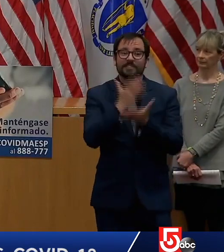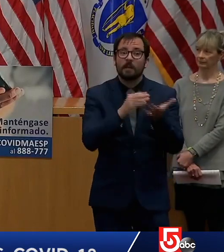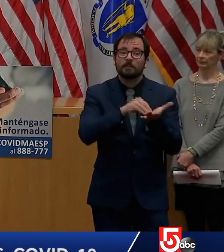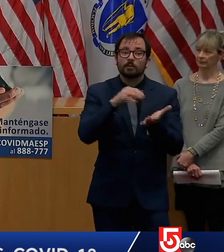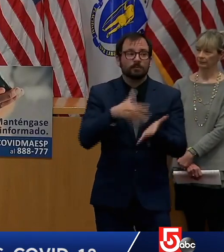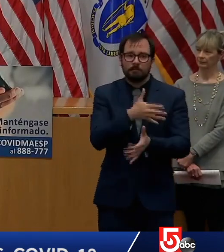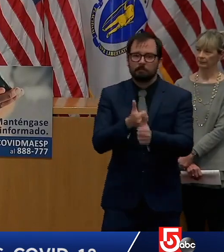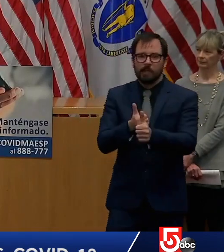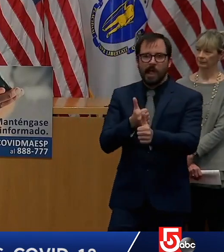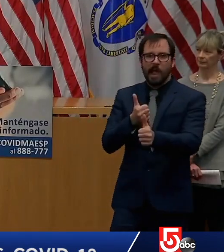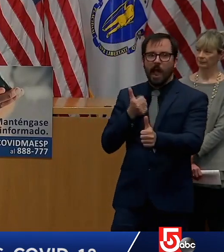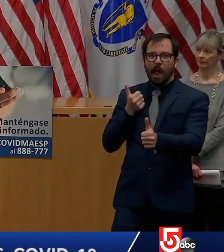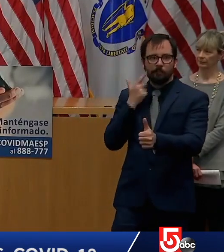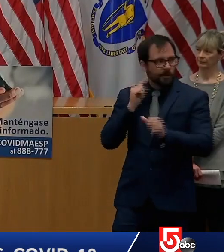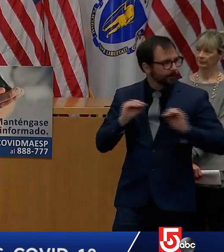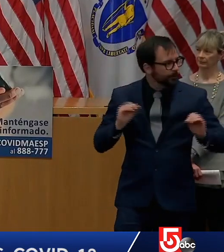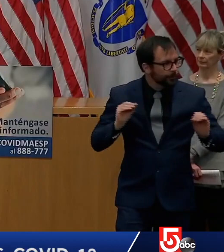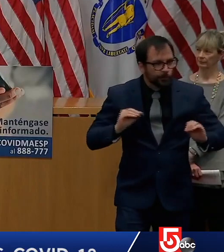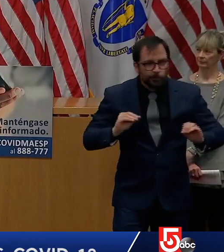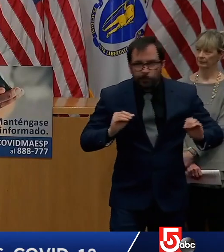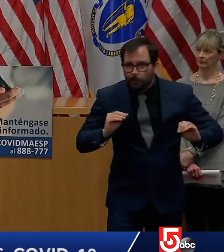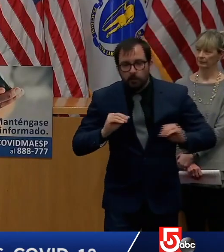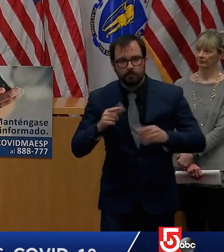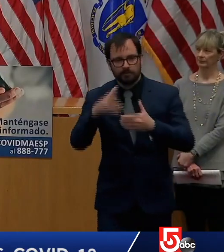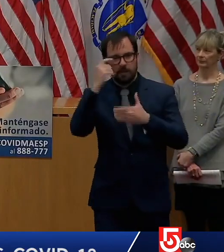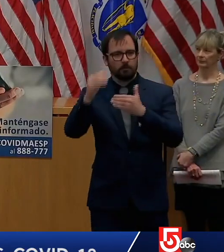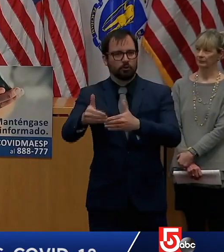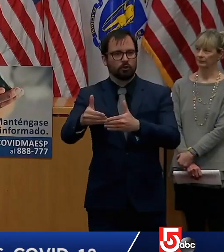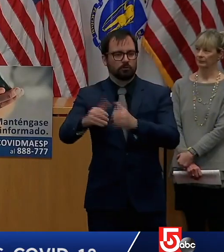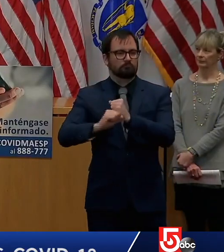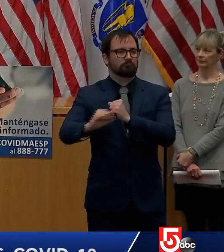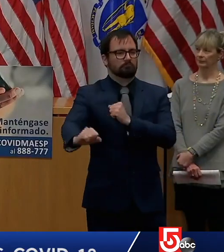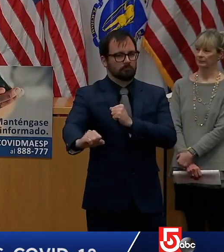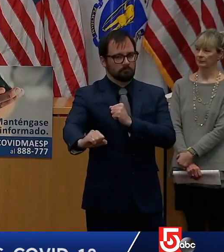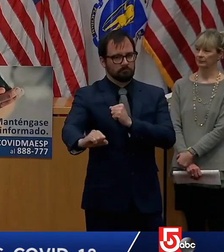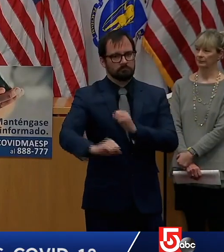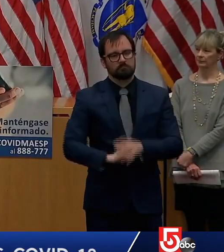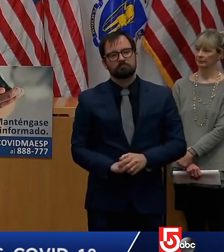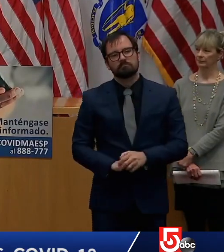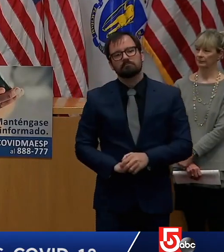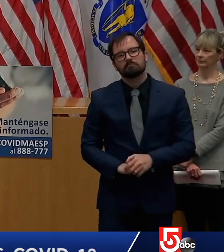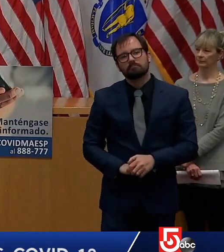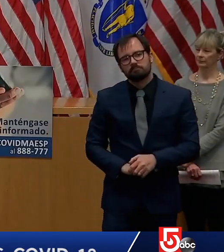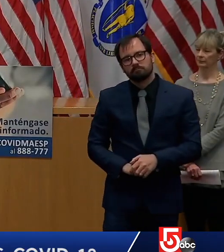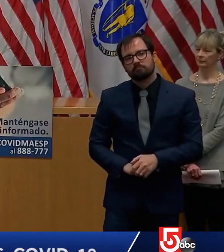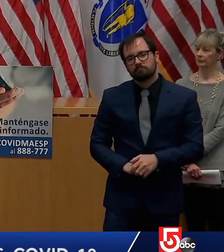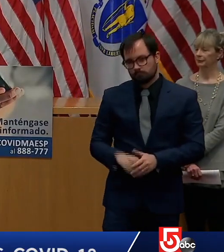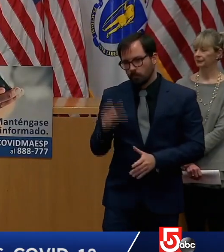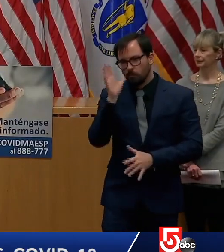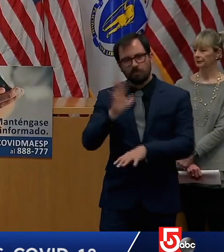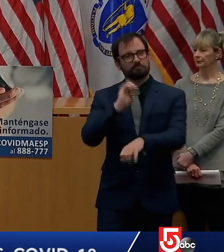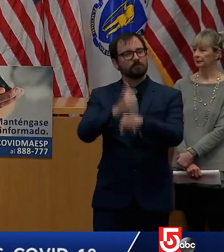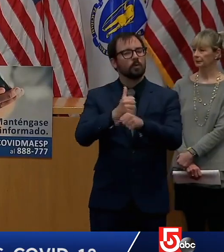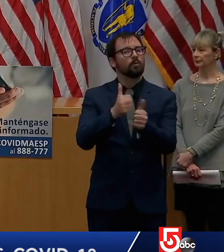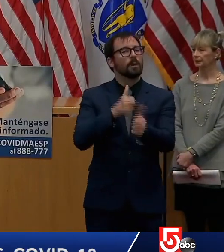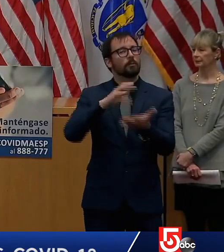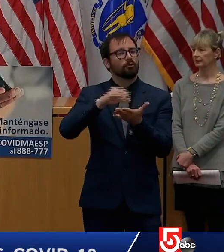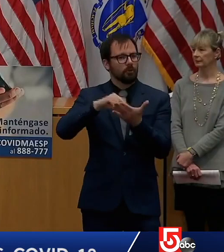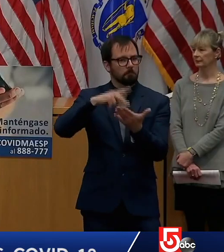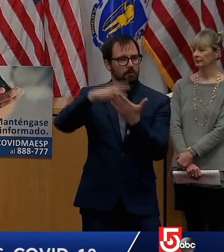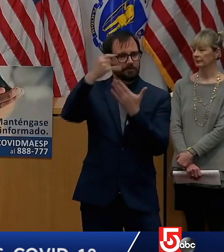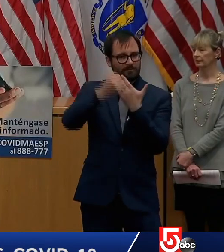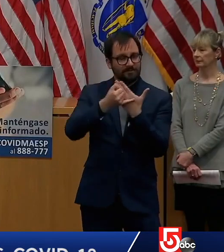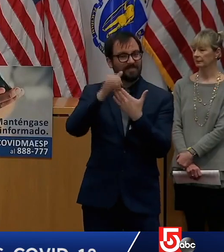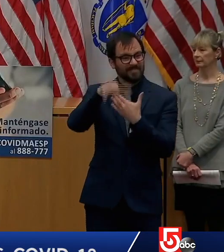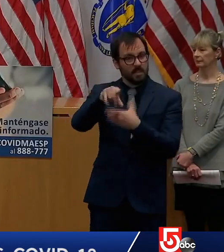future the department will launch a remote learning initiative that will provide more tools for teachers and students to utilize from home the department